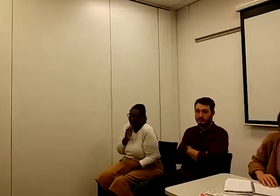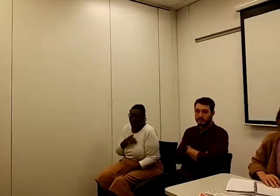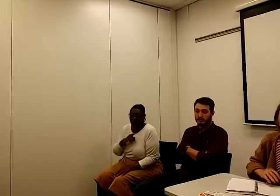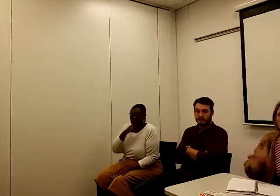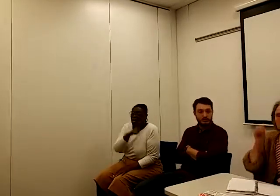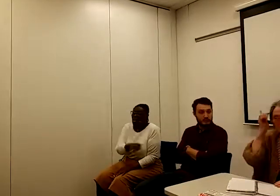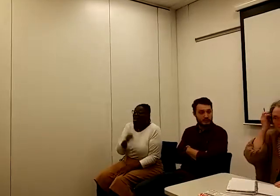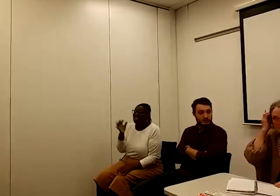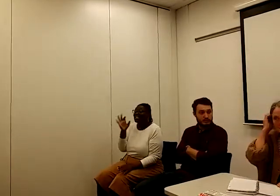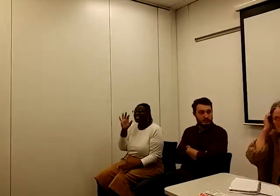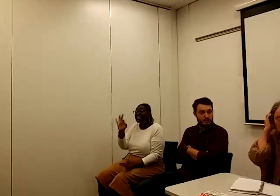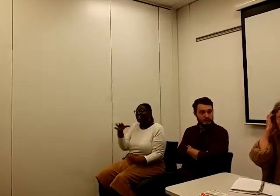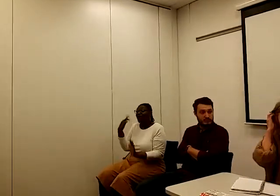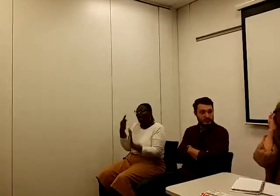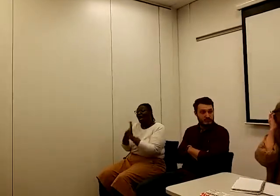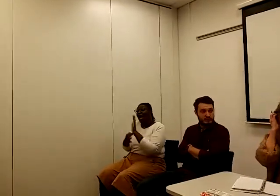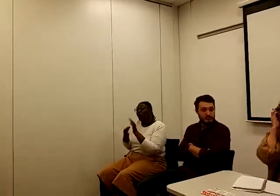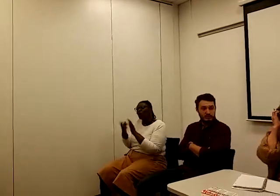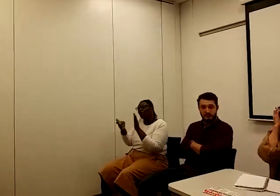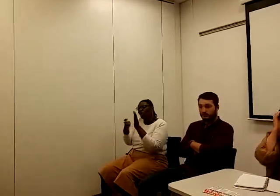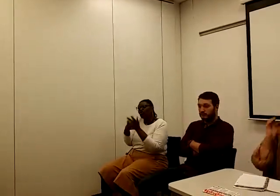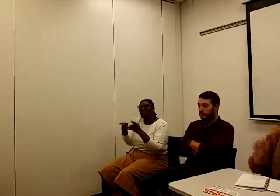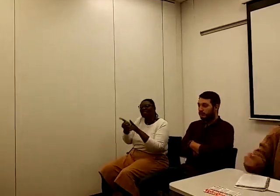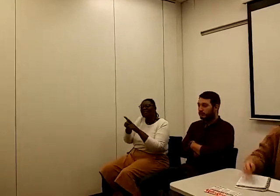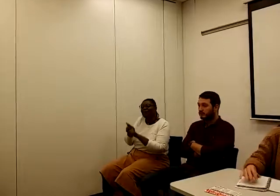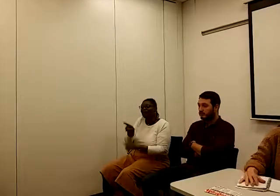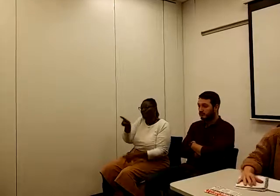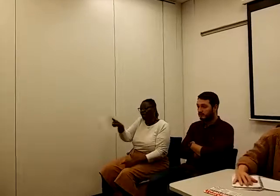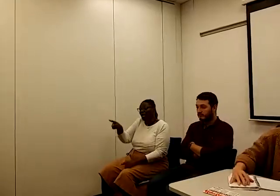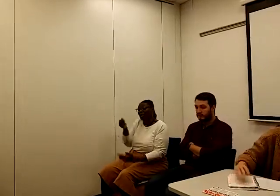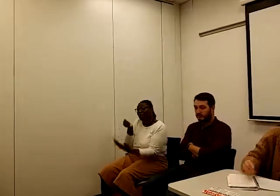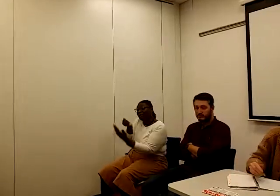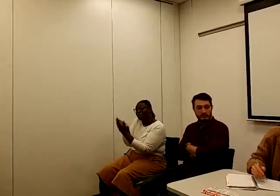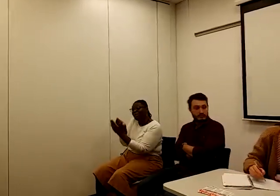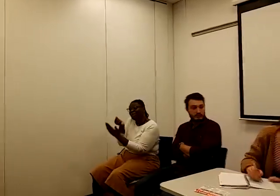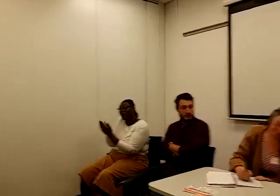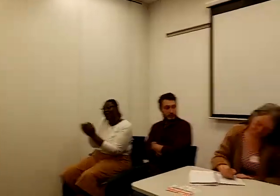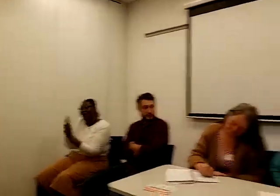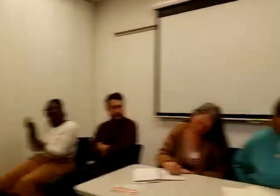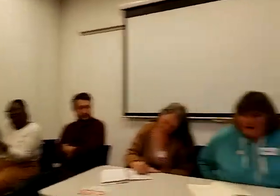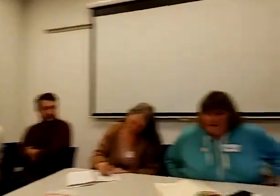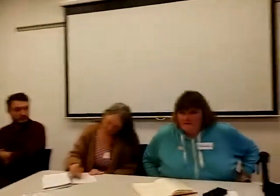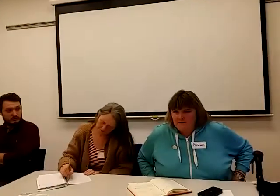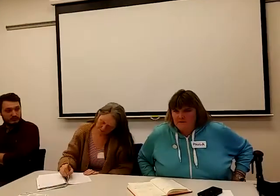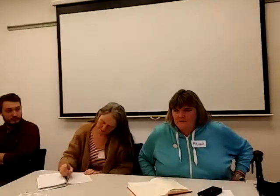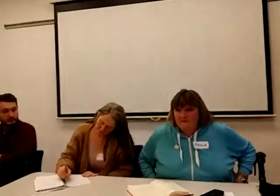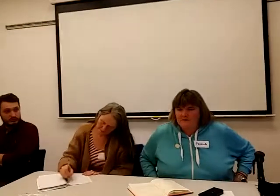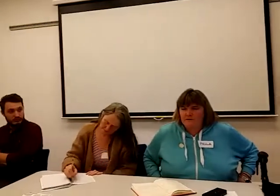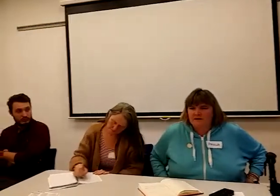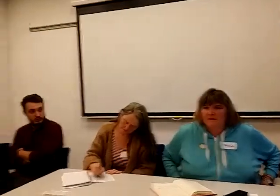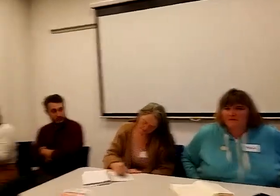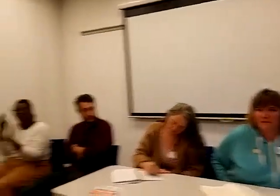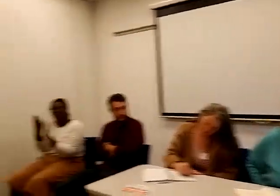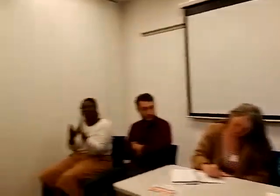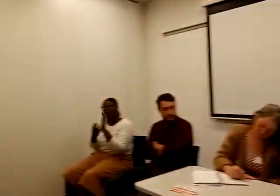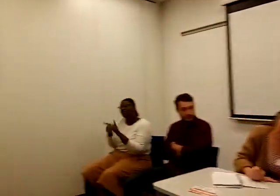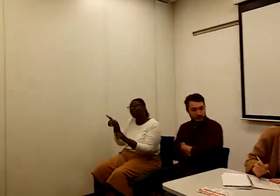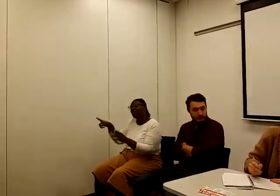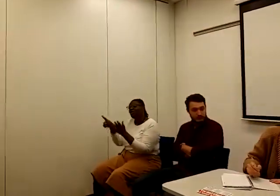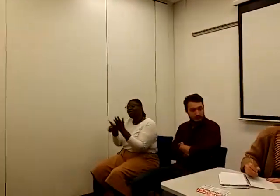zero hours contract, if you're working, normally the minimum of zero hours is four hours. Under Universal Credit, if you're working under